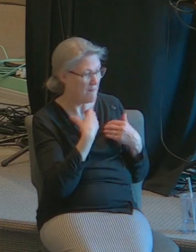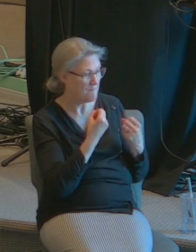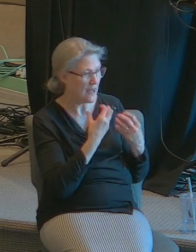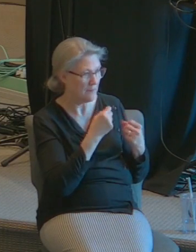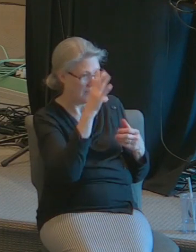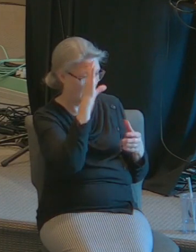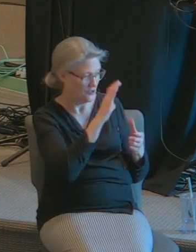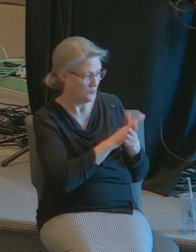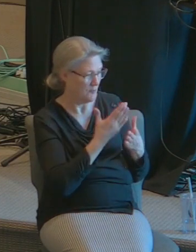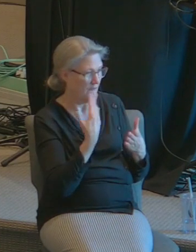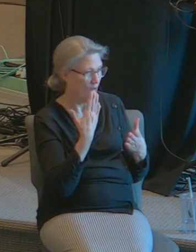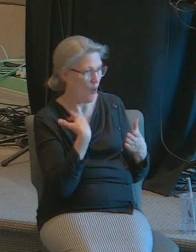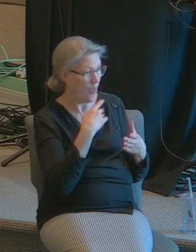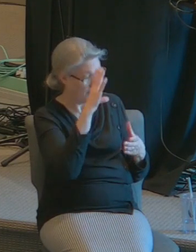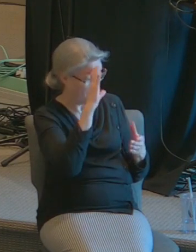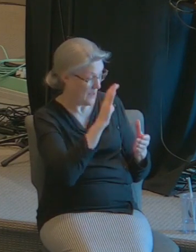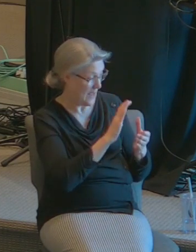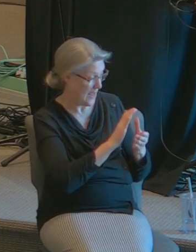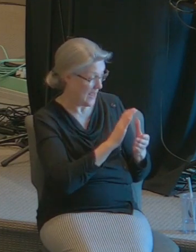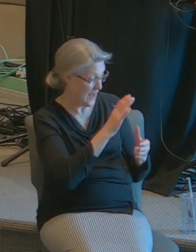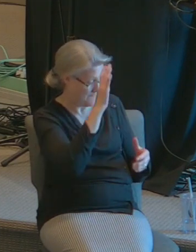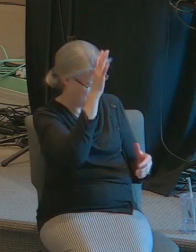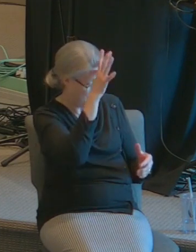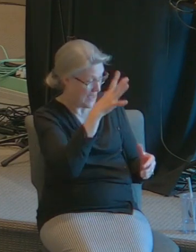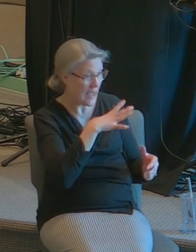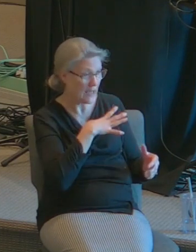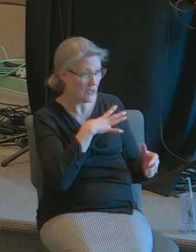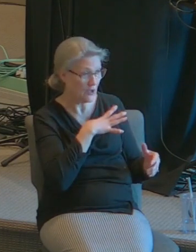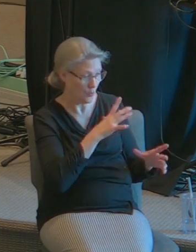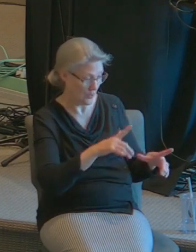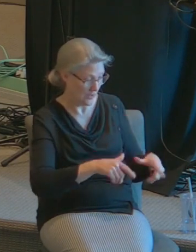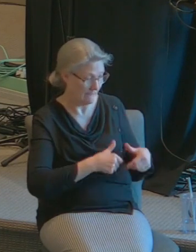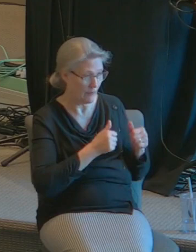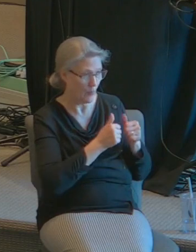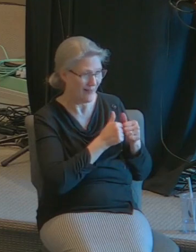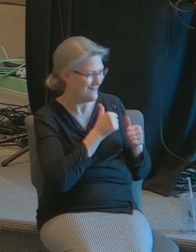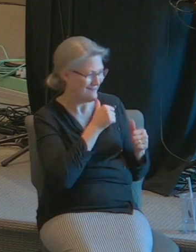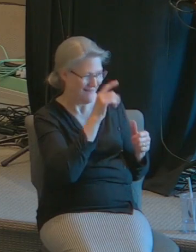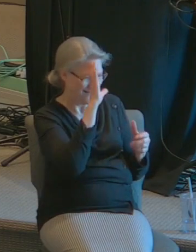and the man that you're living with right now is not your husband